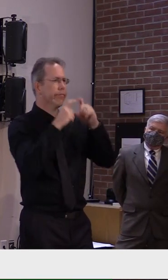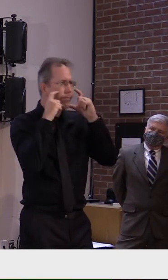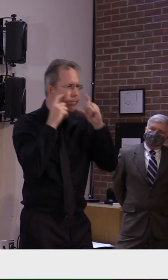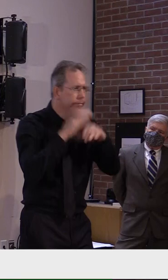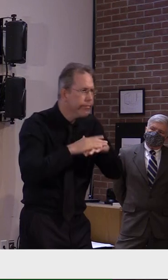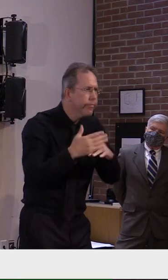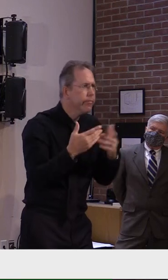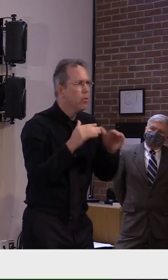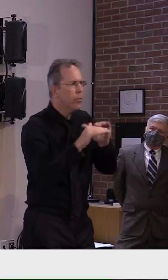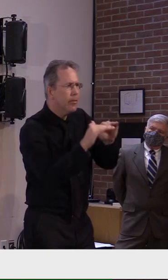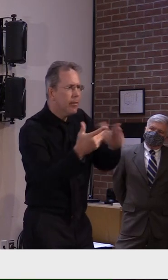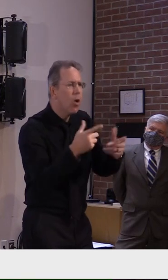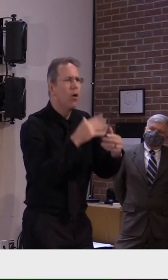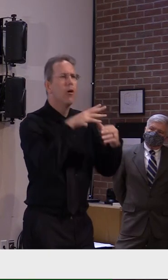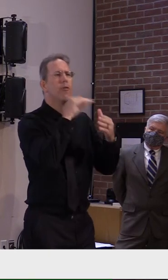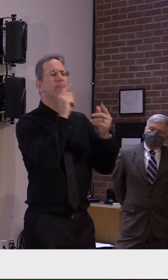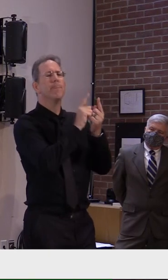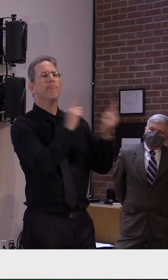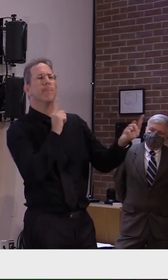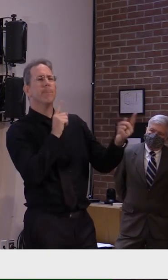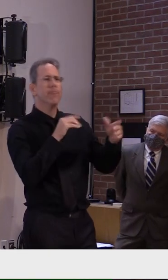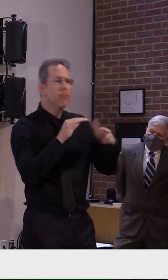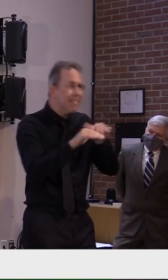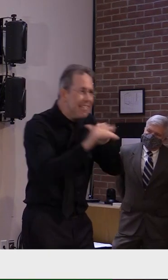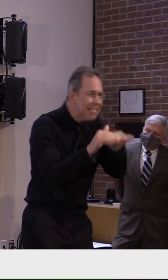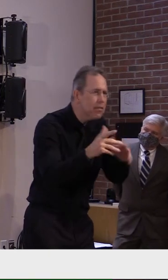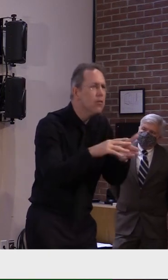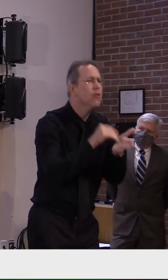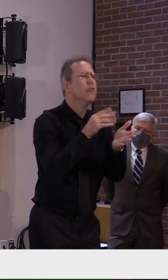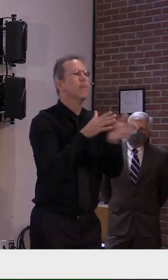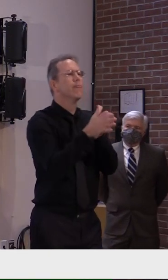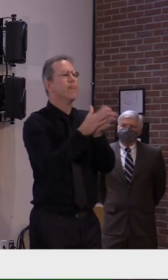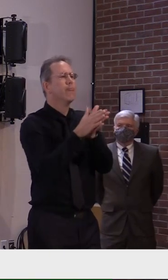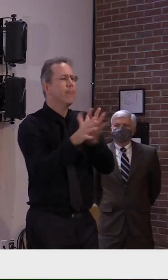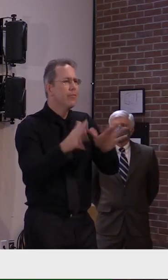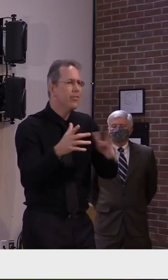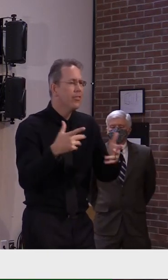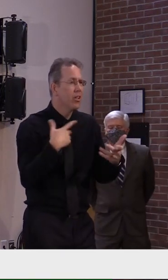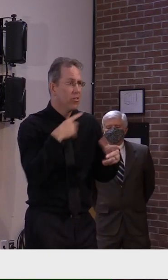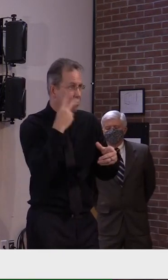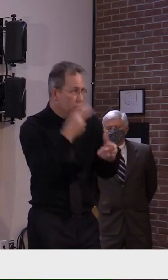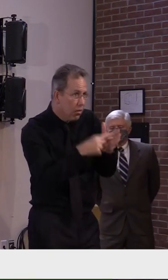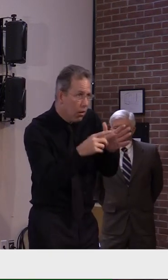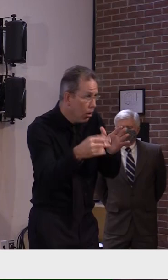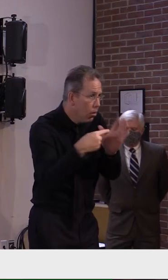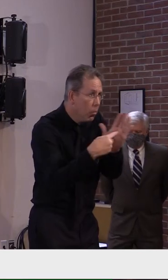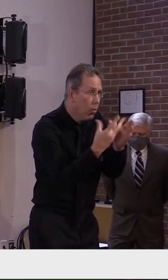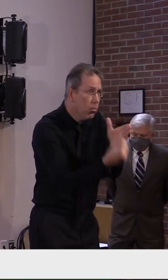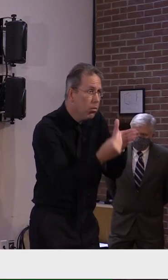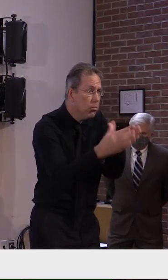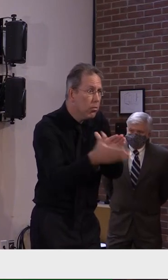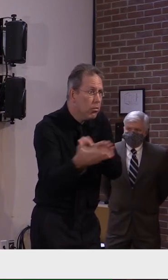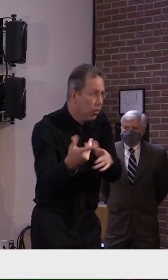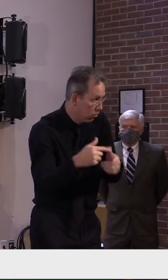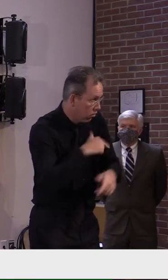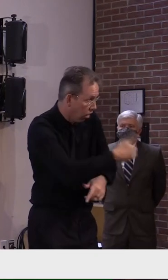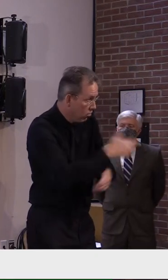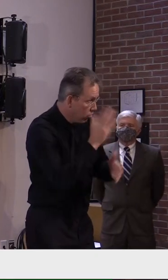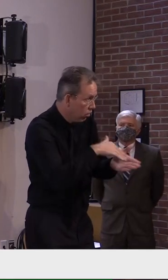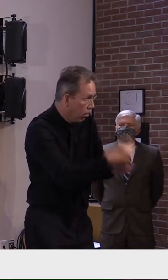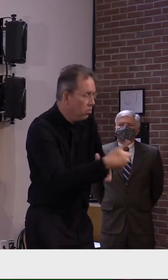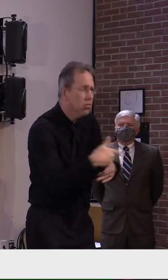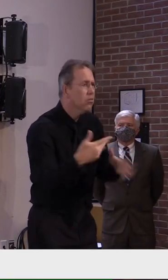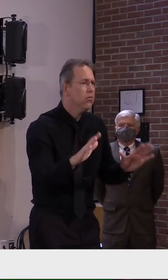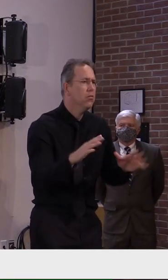but we could lose some lives along the way and i'm sure each and every one of us doesn't want it to be one of our family